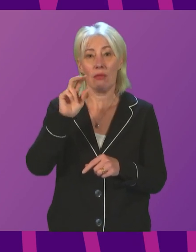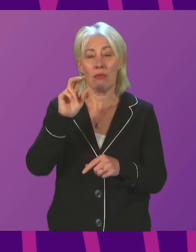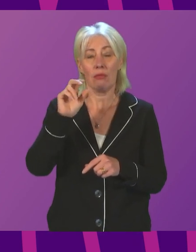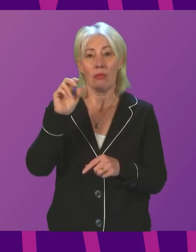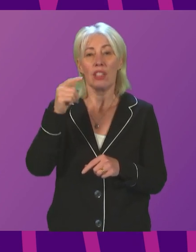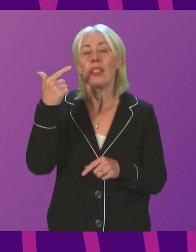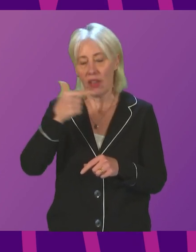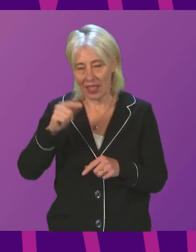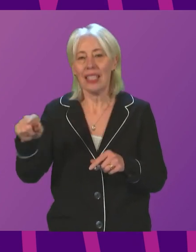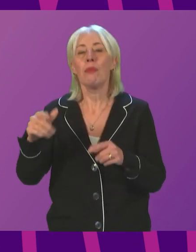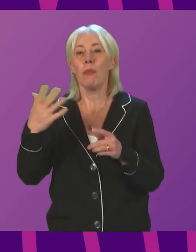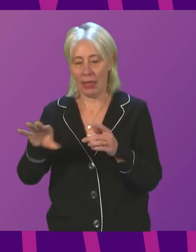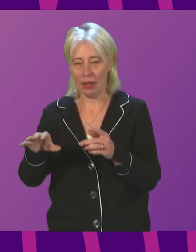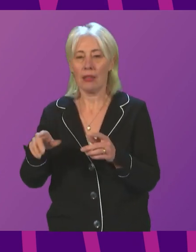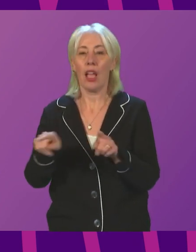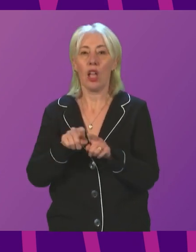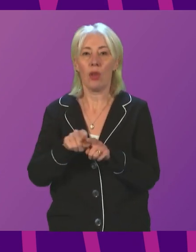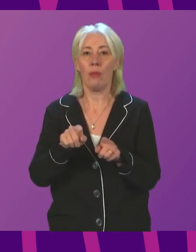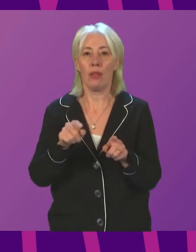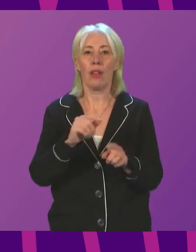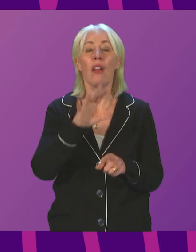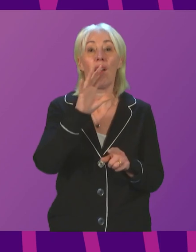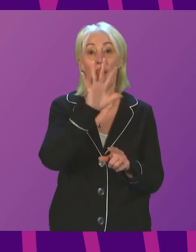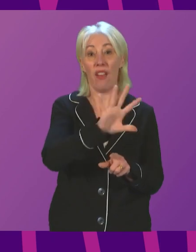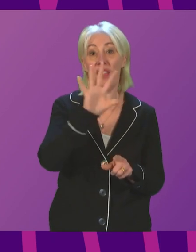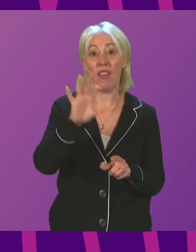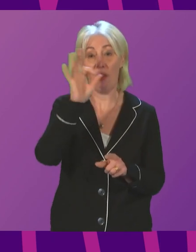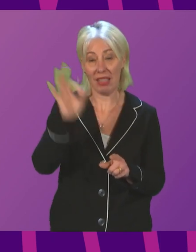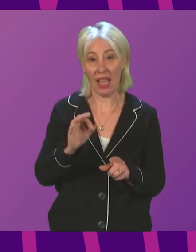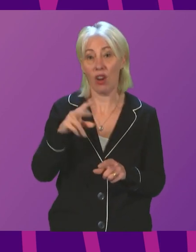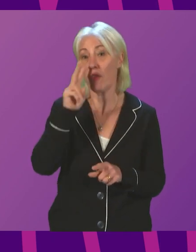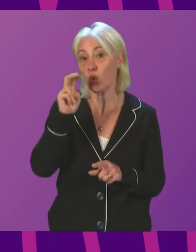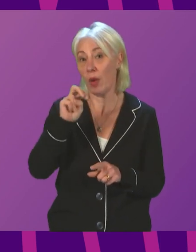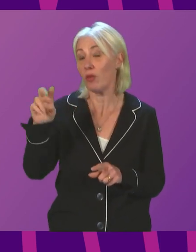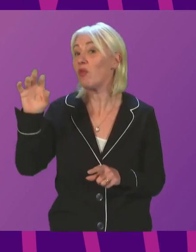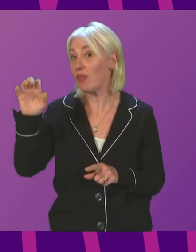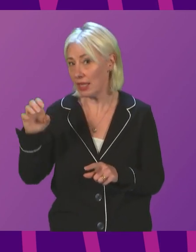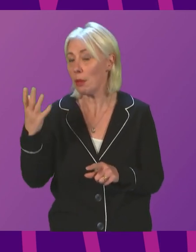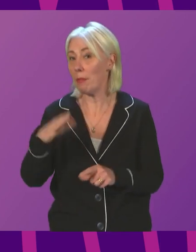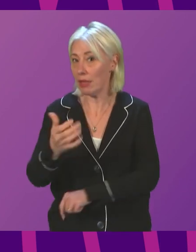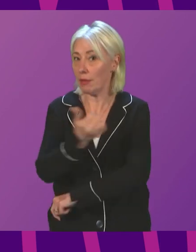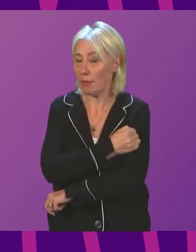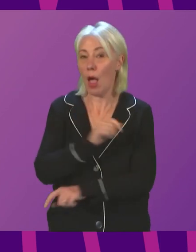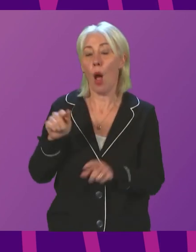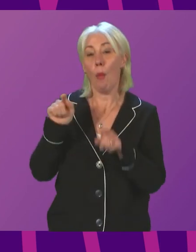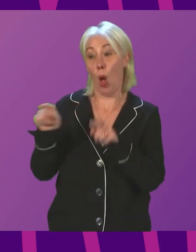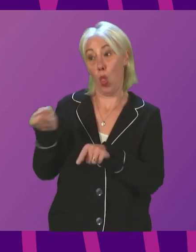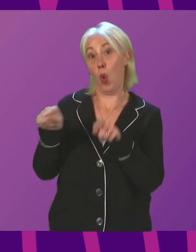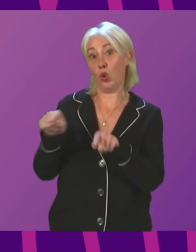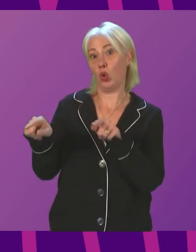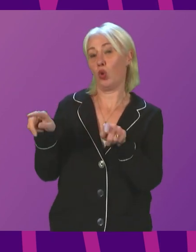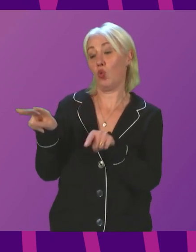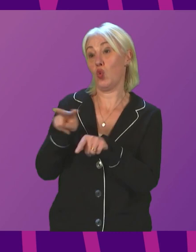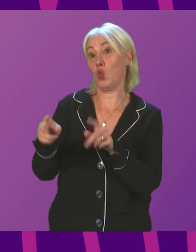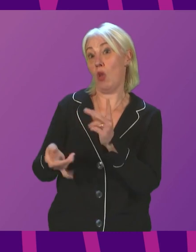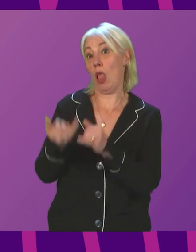% of 12 to 15 year olds have had a first dose. For most people in these age groups, only a single dose is recommended at